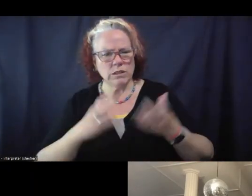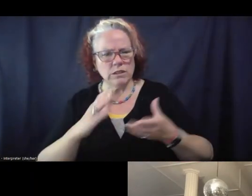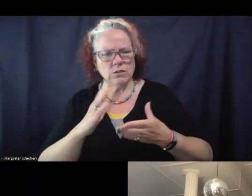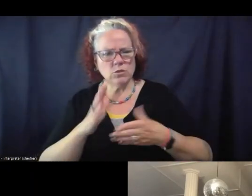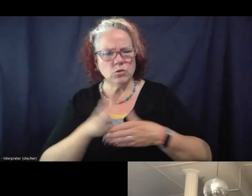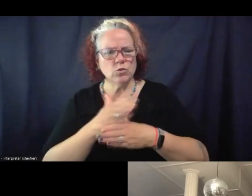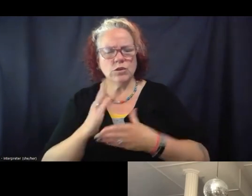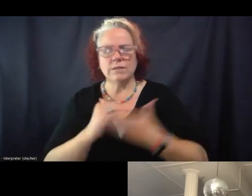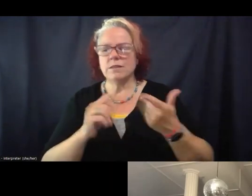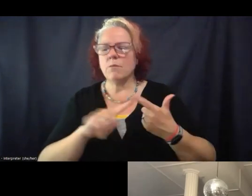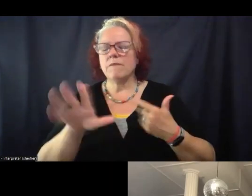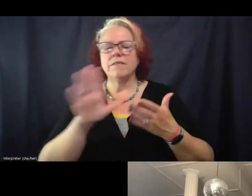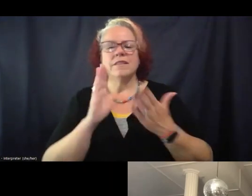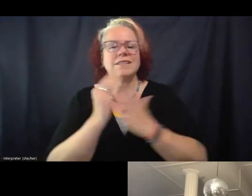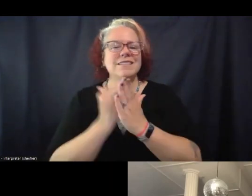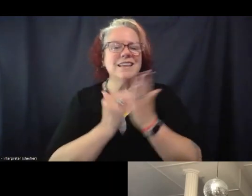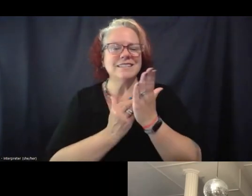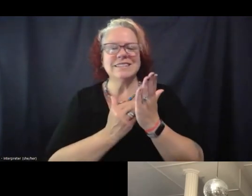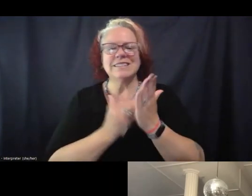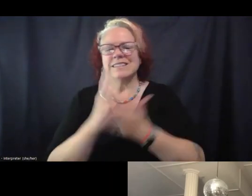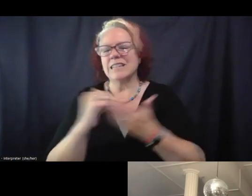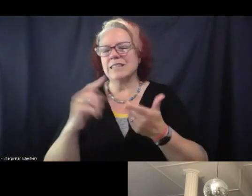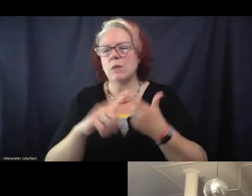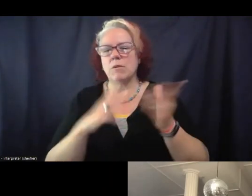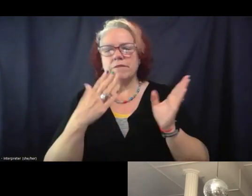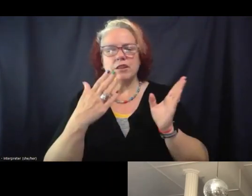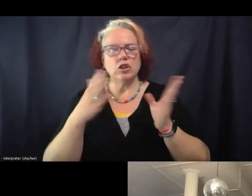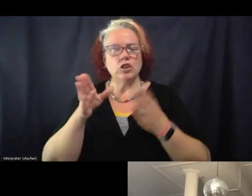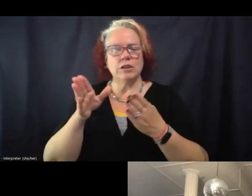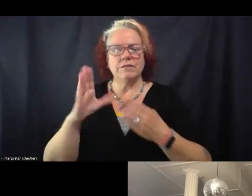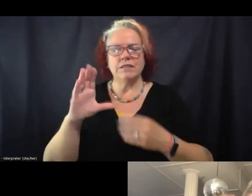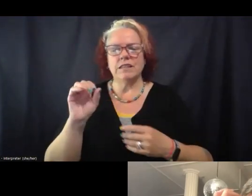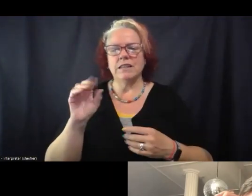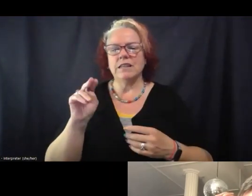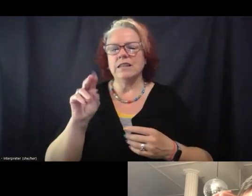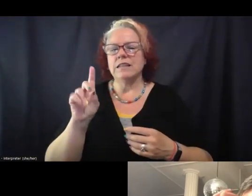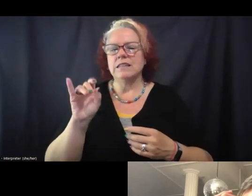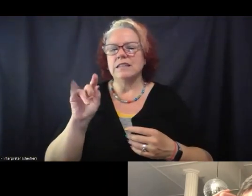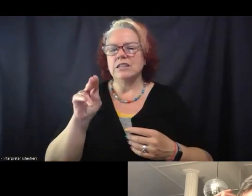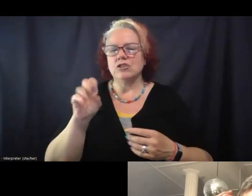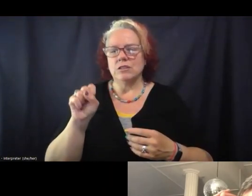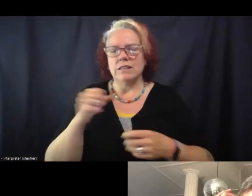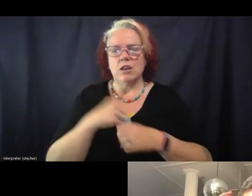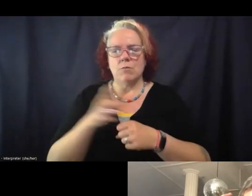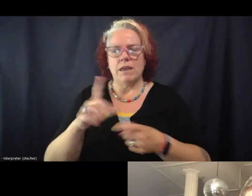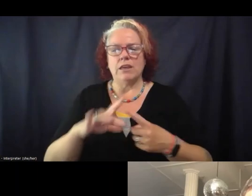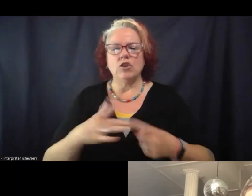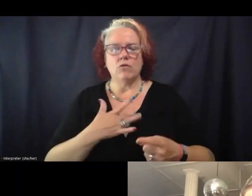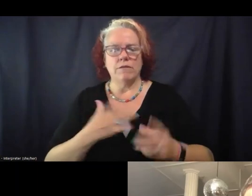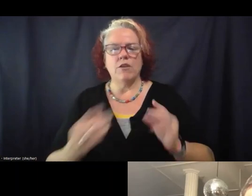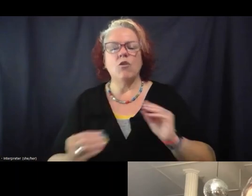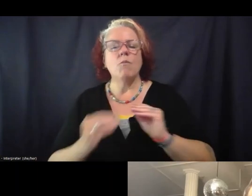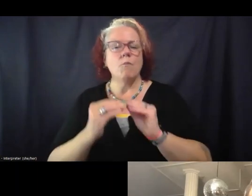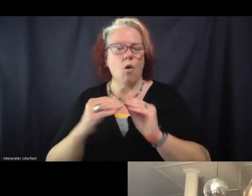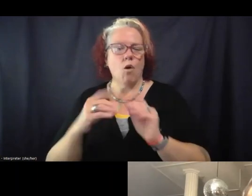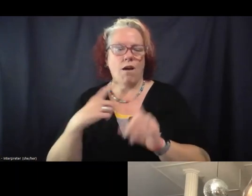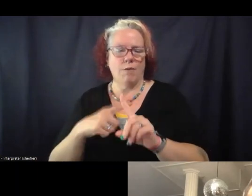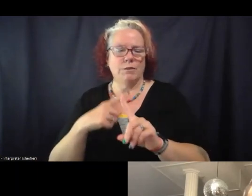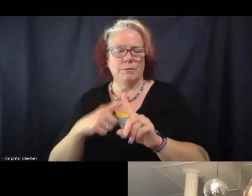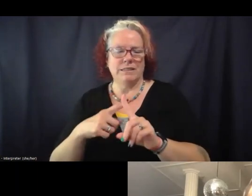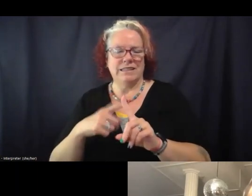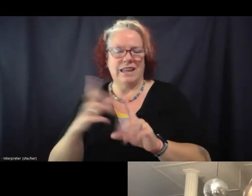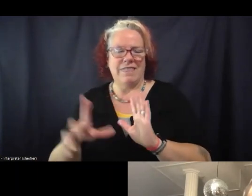lessons or some of the shifts and conditions that are making you feel more optimistic this time around.